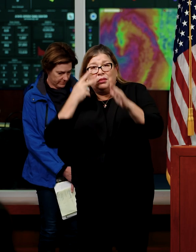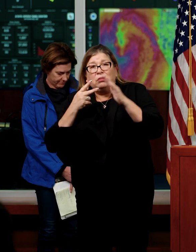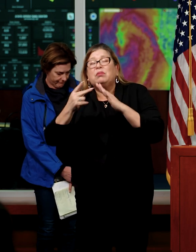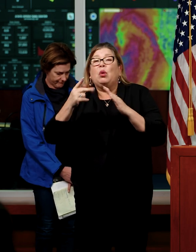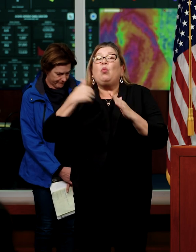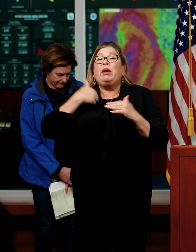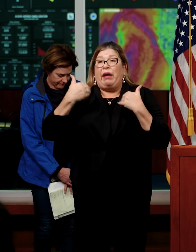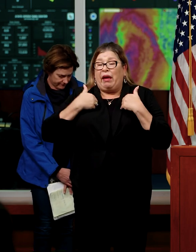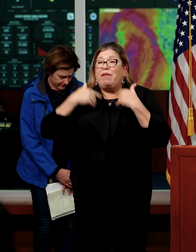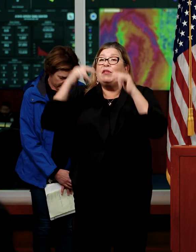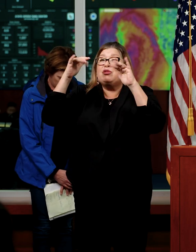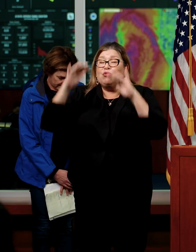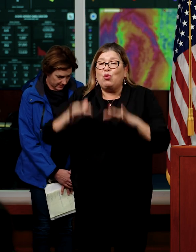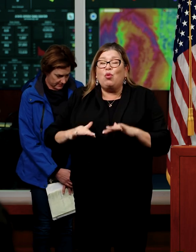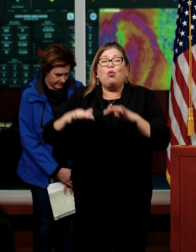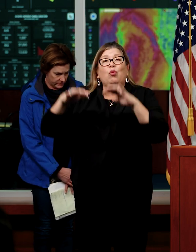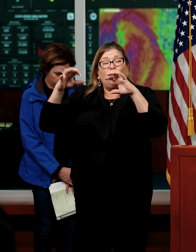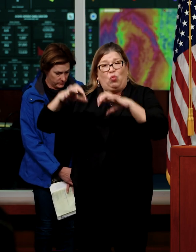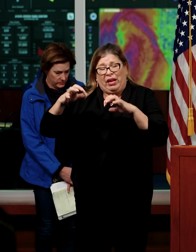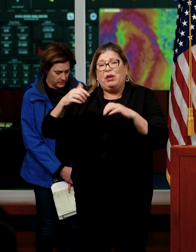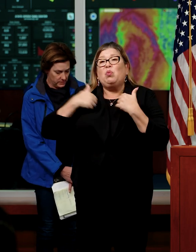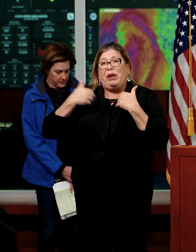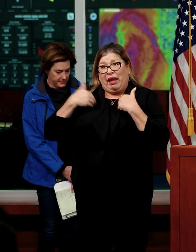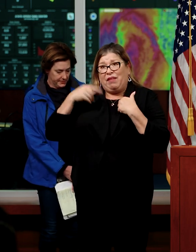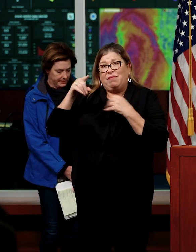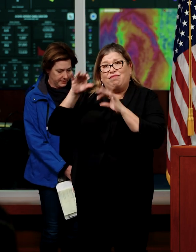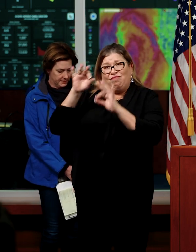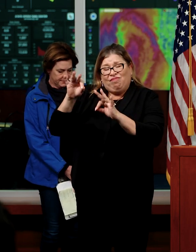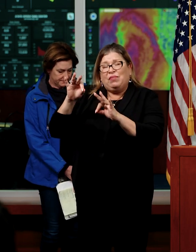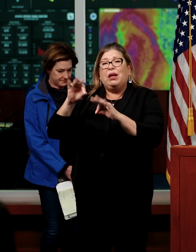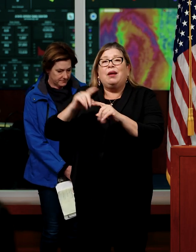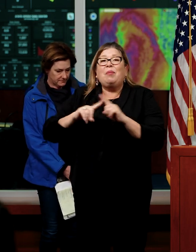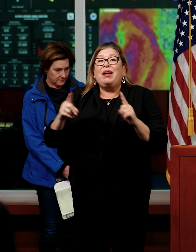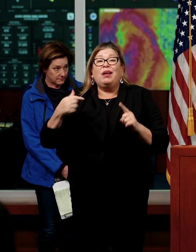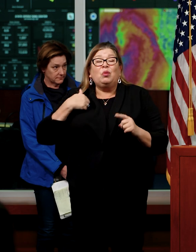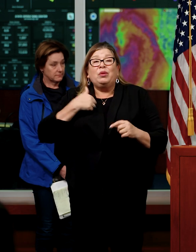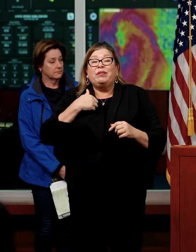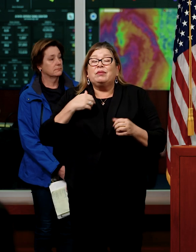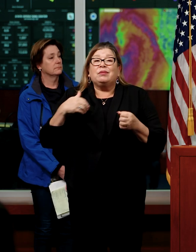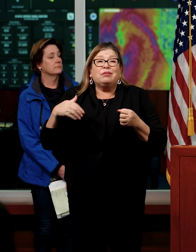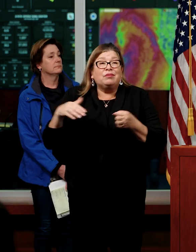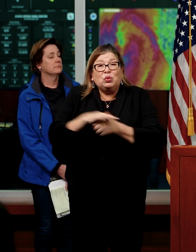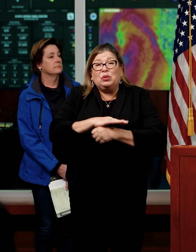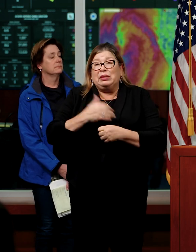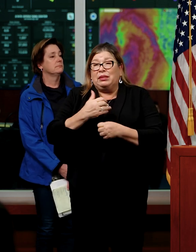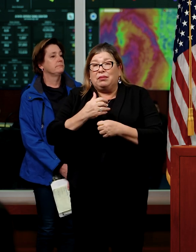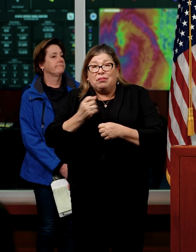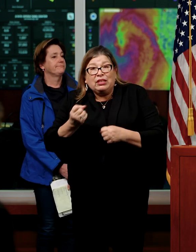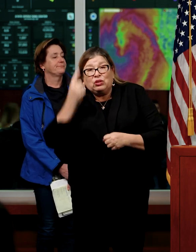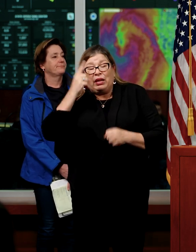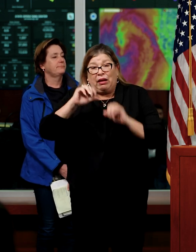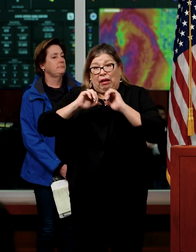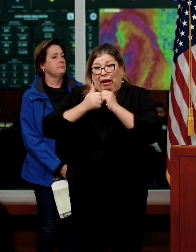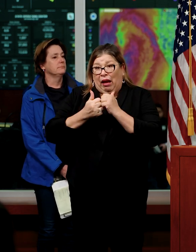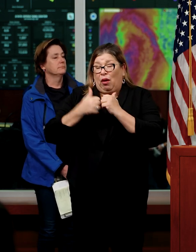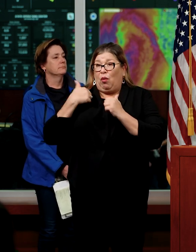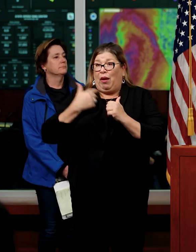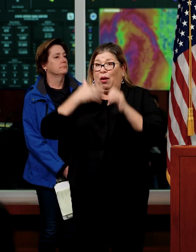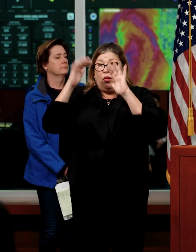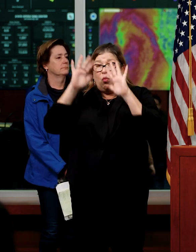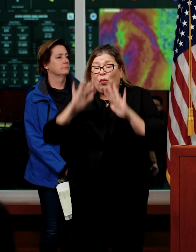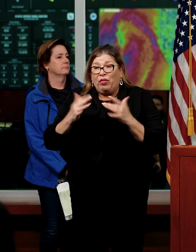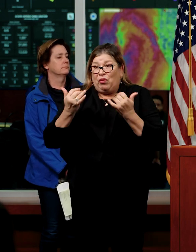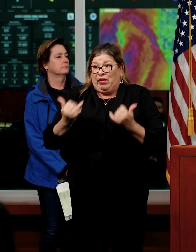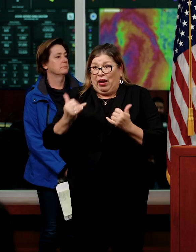helpful in coming dry months, but we're a long way from understanding how this wet season impacts our overall